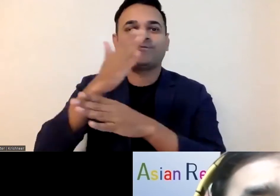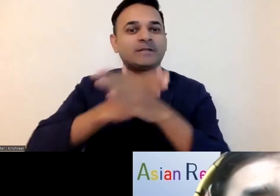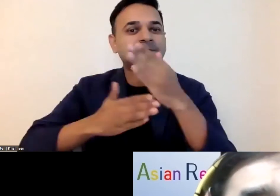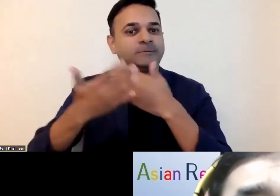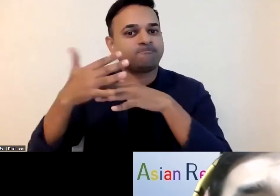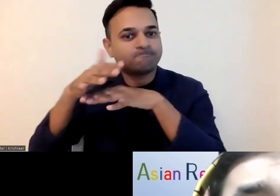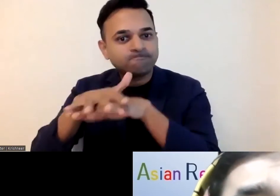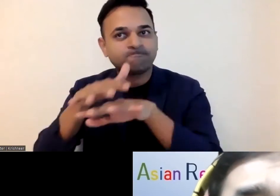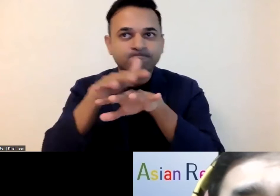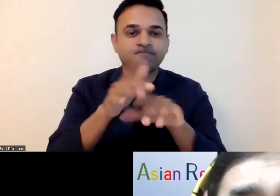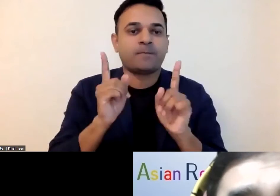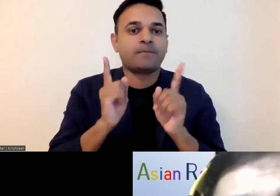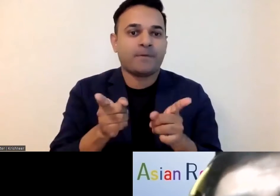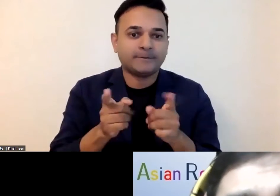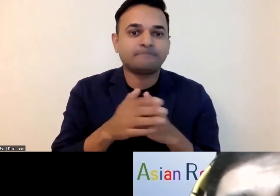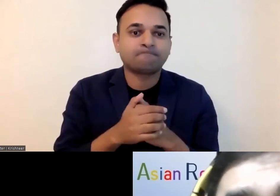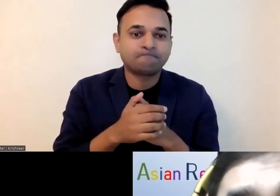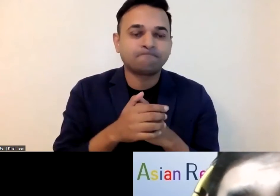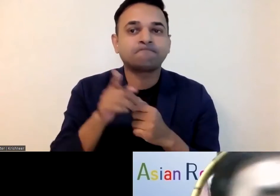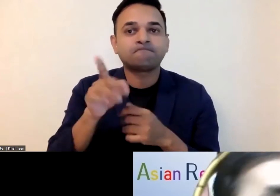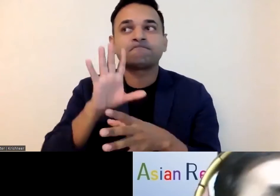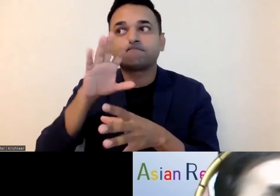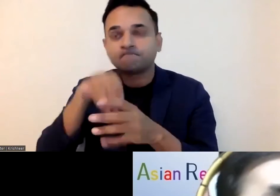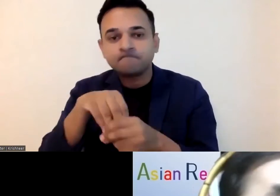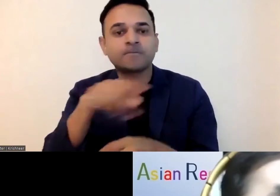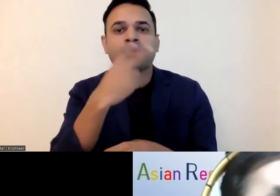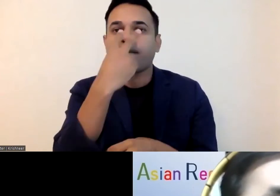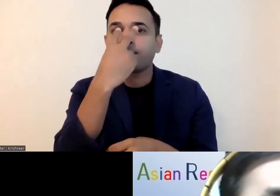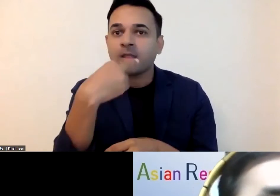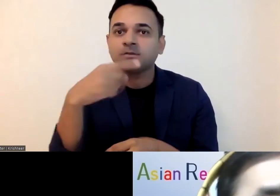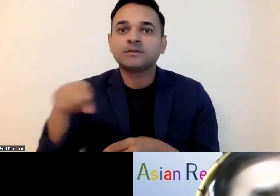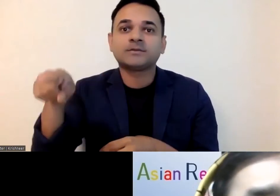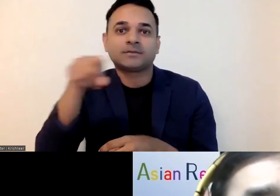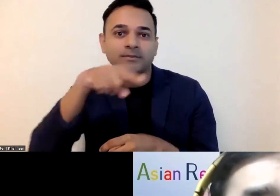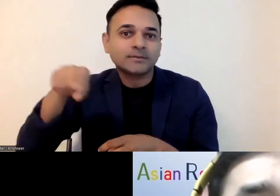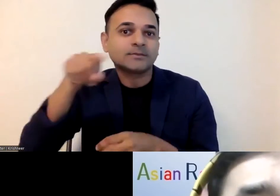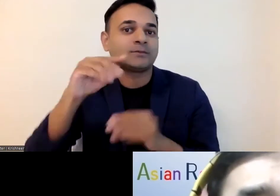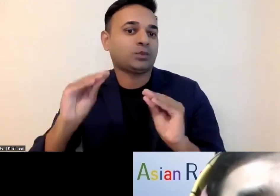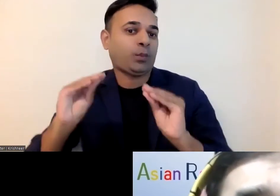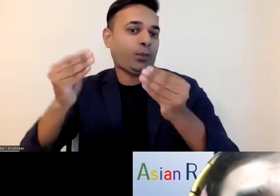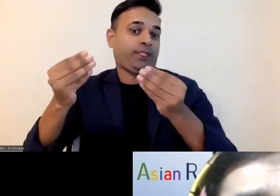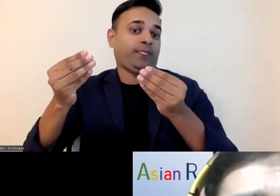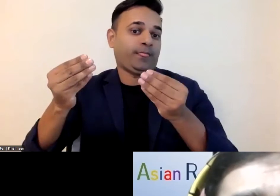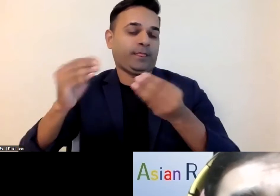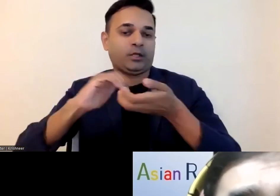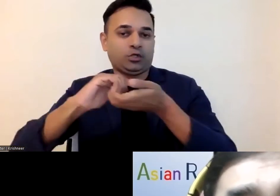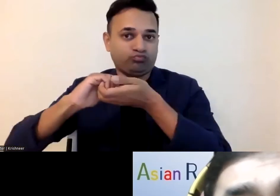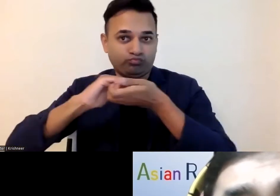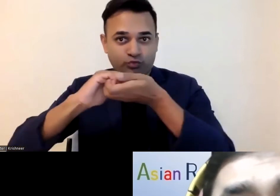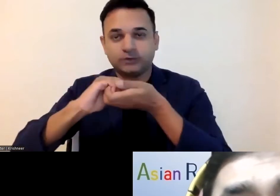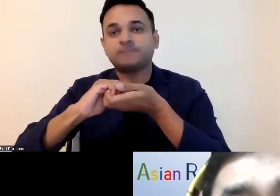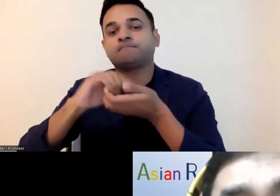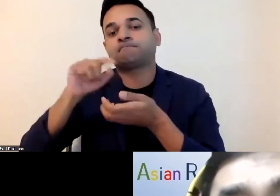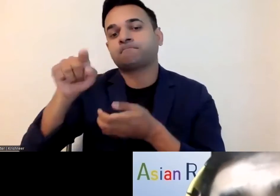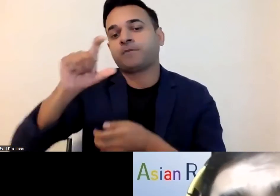capture uh as the vice president he has been working in the disability rights uh sector and